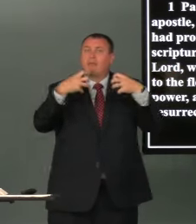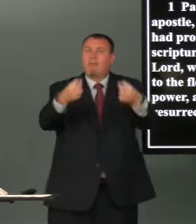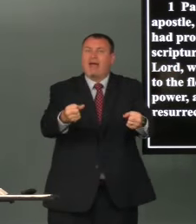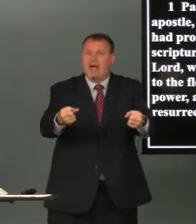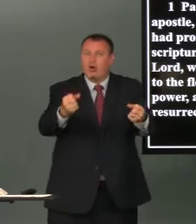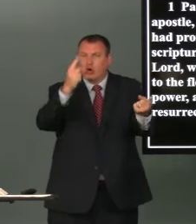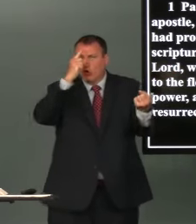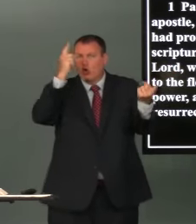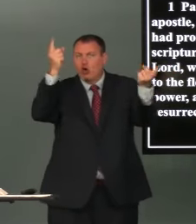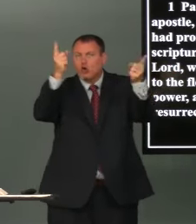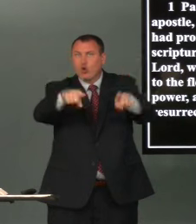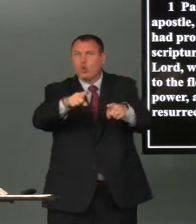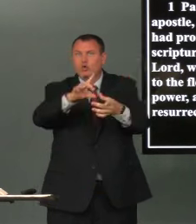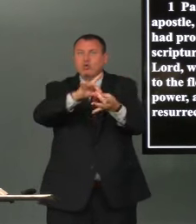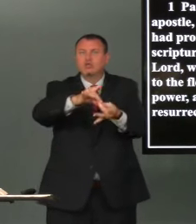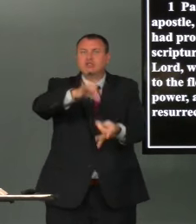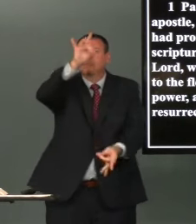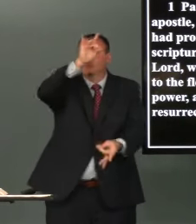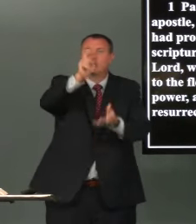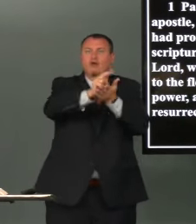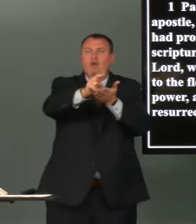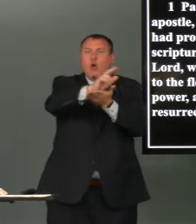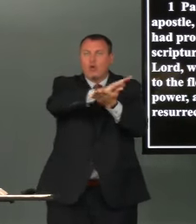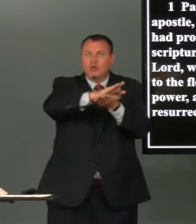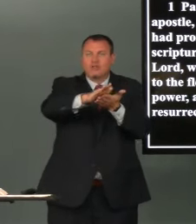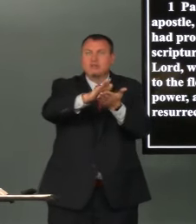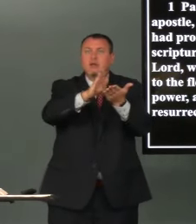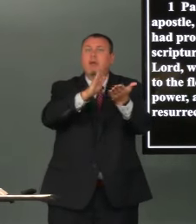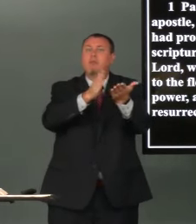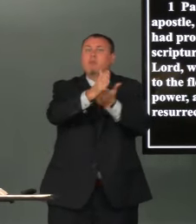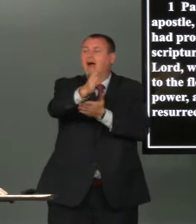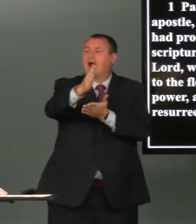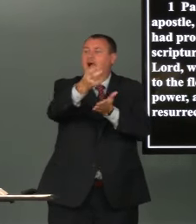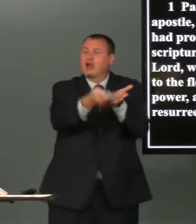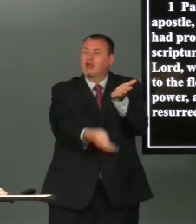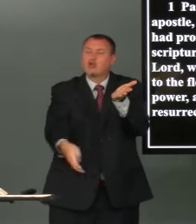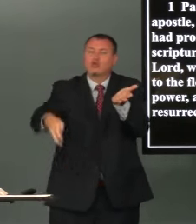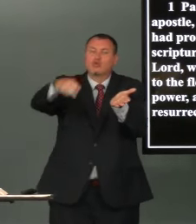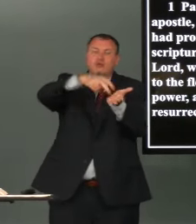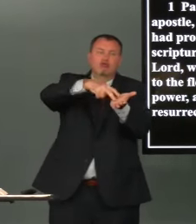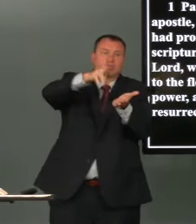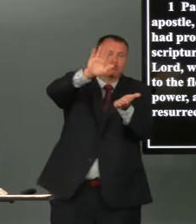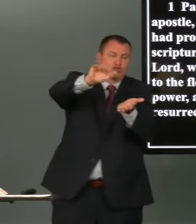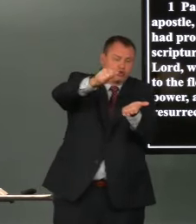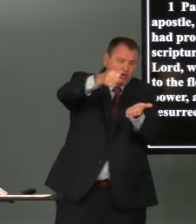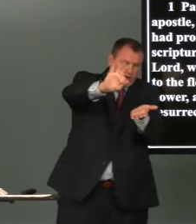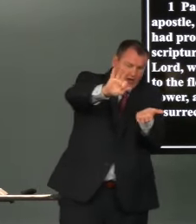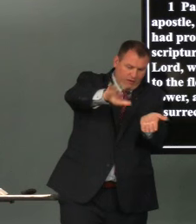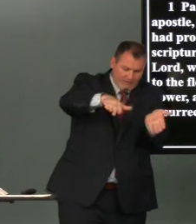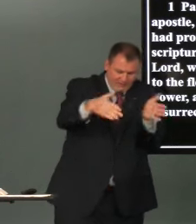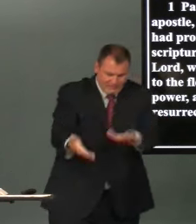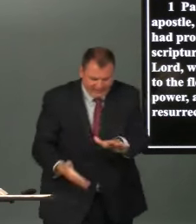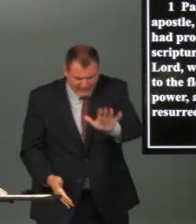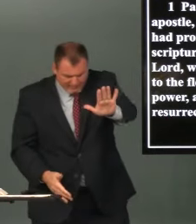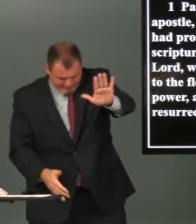with power according to the spirit of holiness by the resurrection from the dead